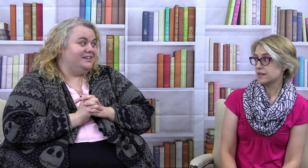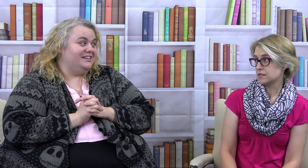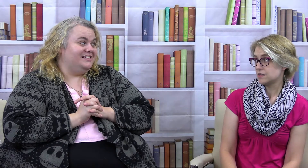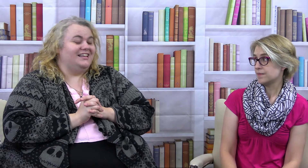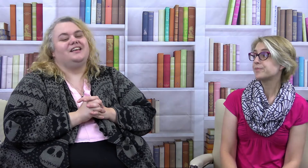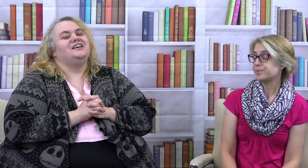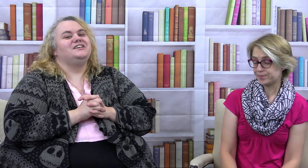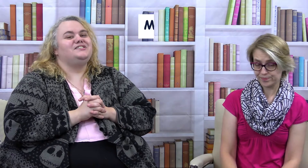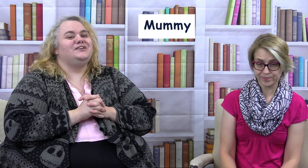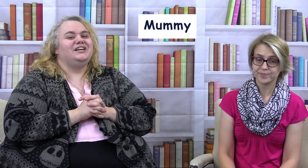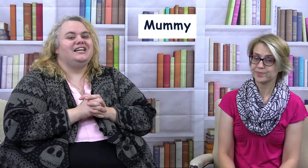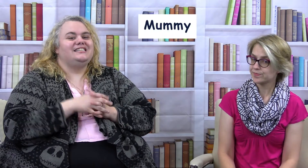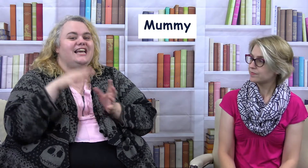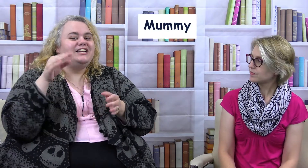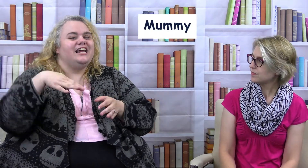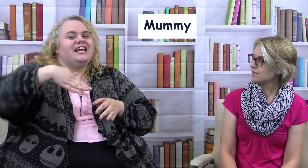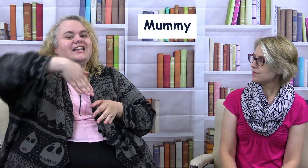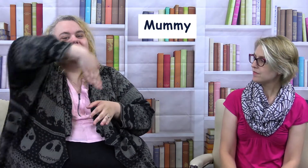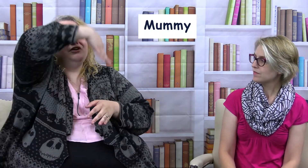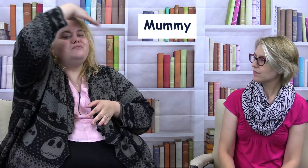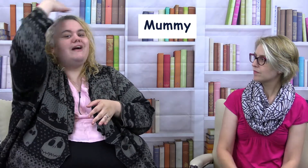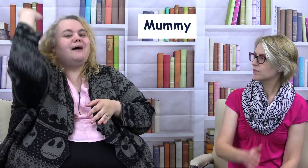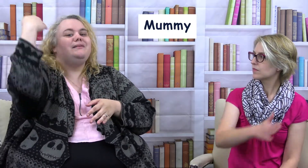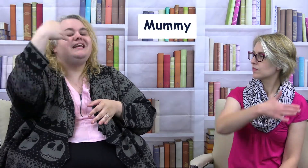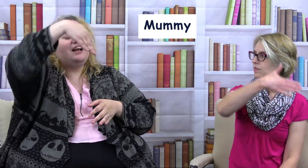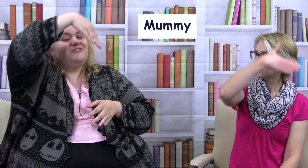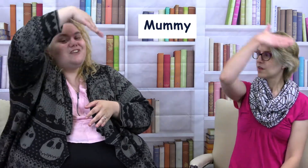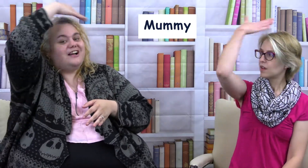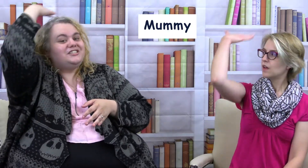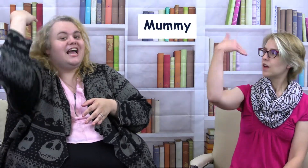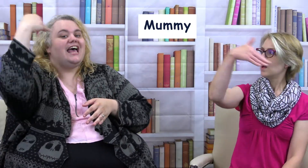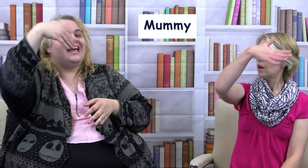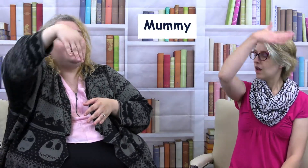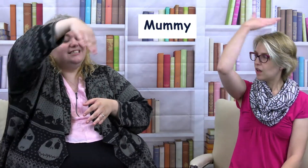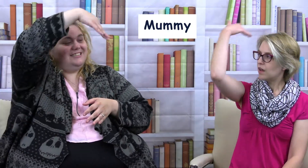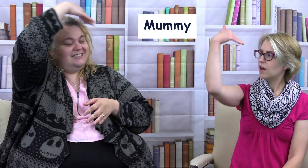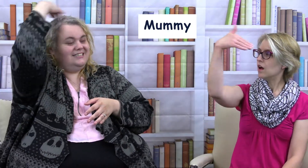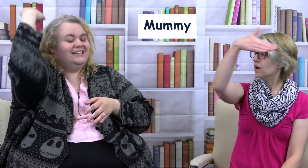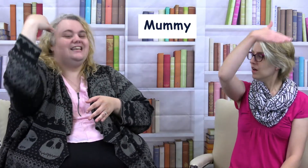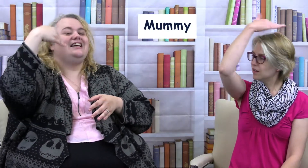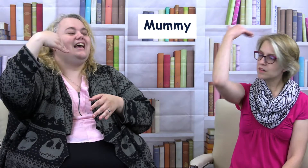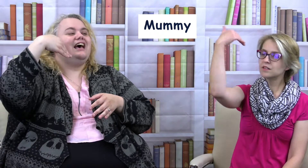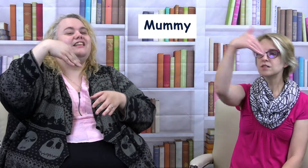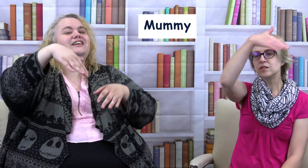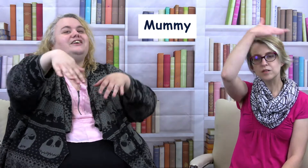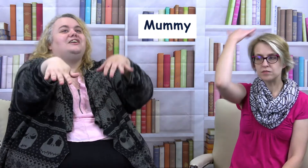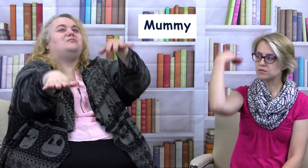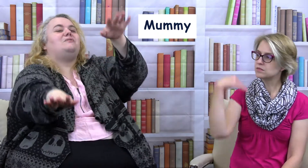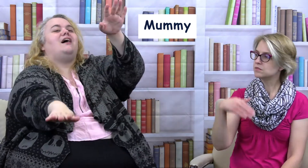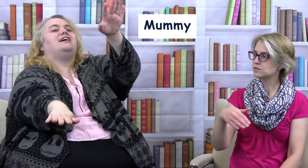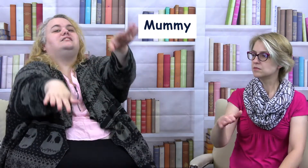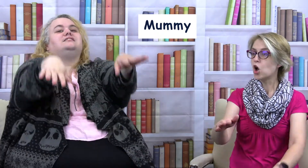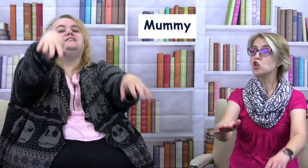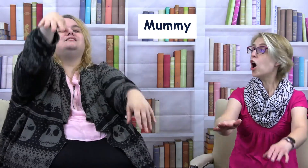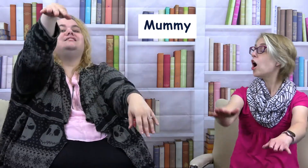Yes. So you're gonna take your hand and you're wrapping it around your head. Oh. And then you're gonna walk. No.